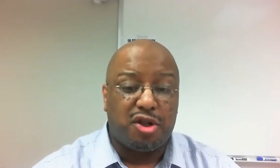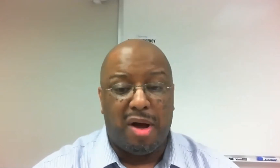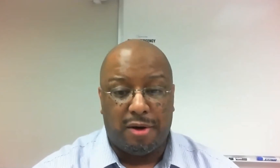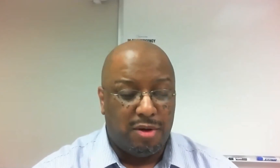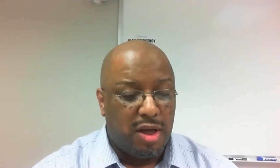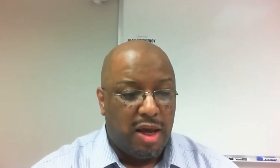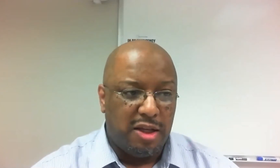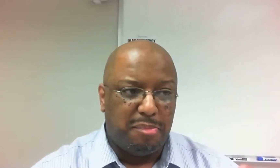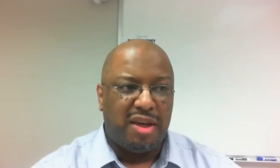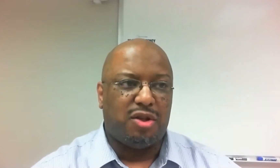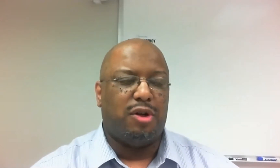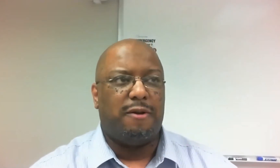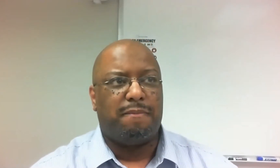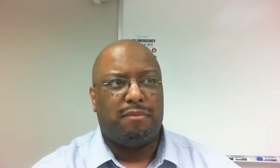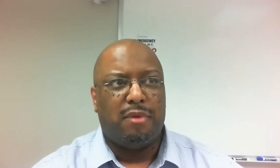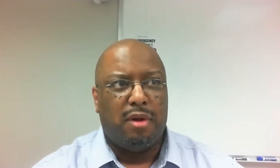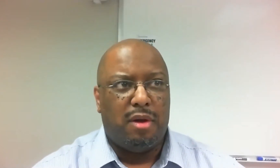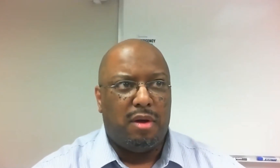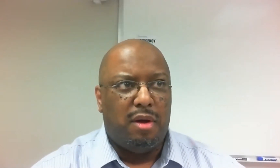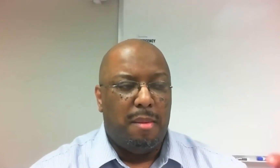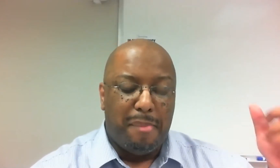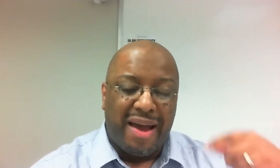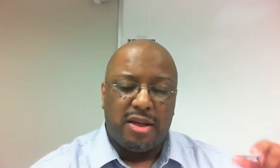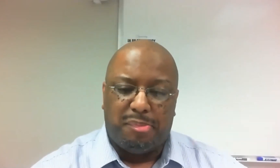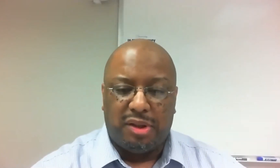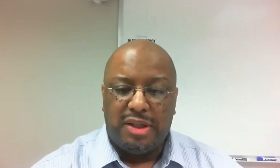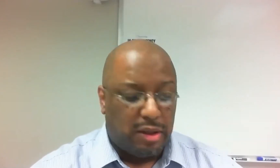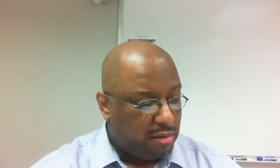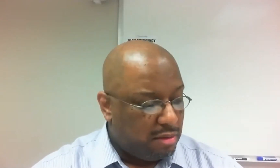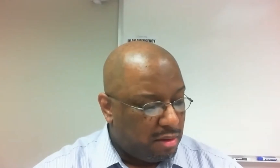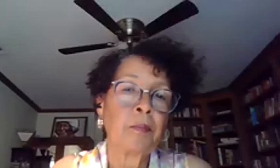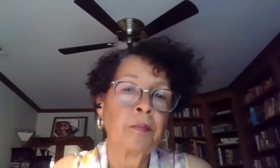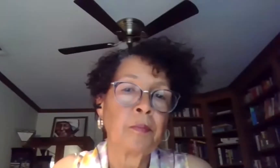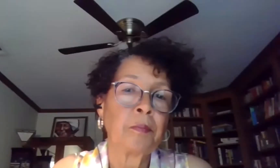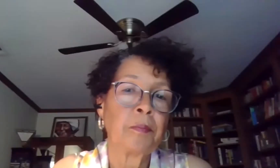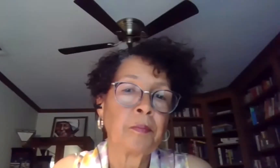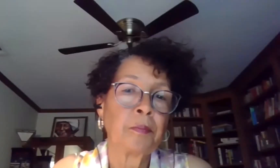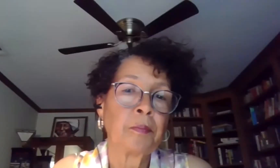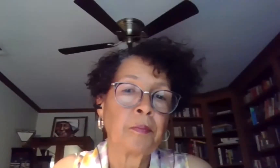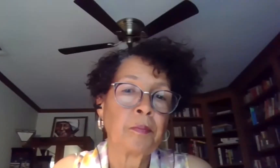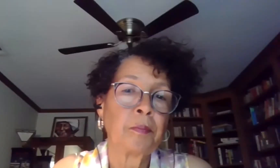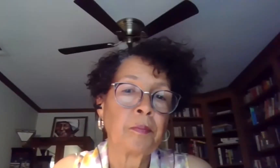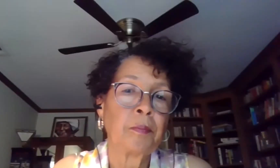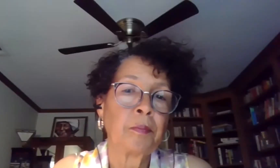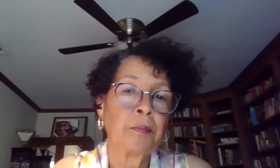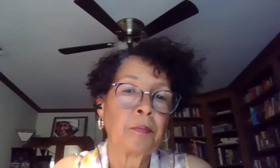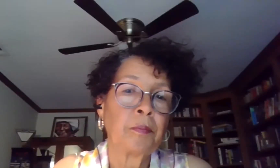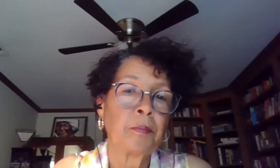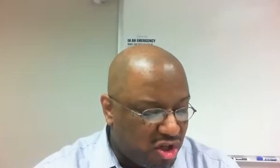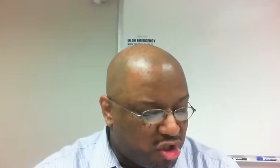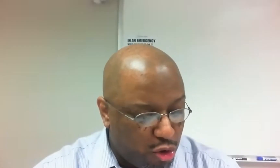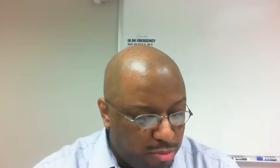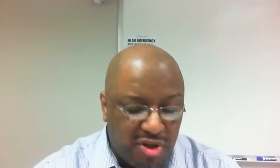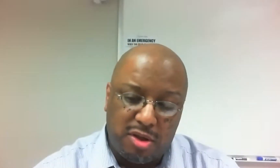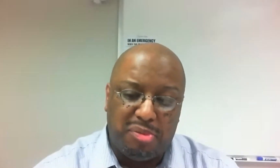the British model and it's based on biased policing. The British model is the offender was